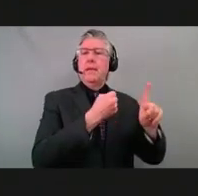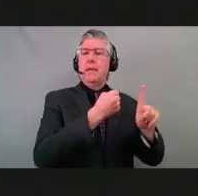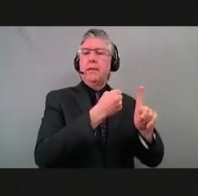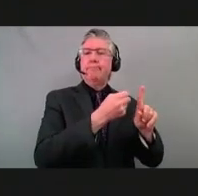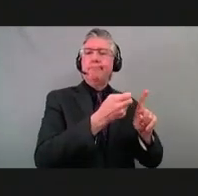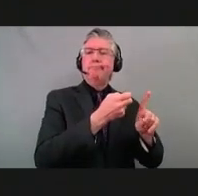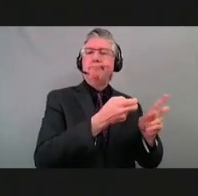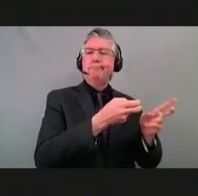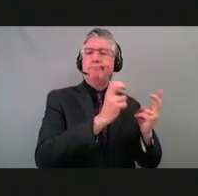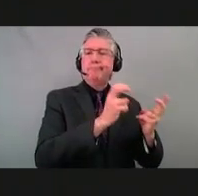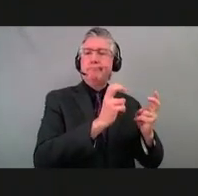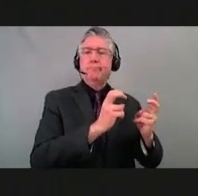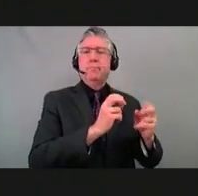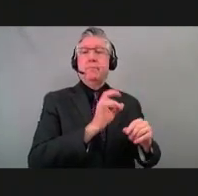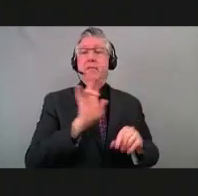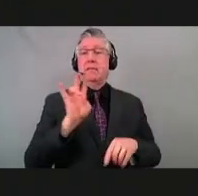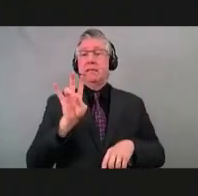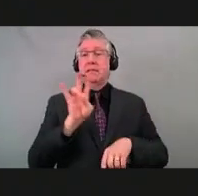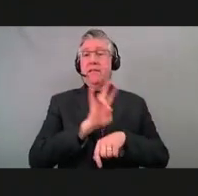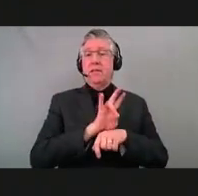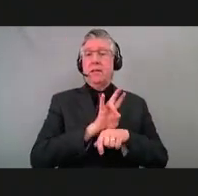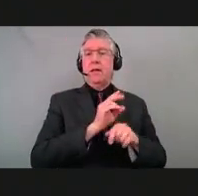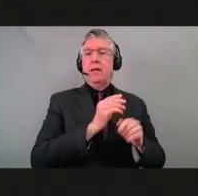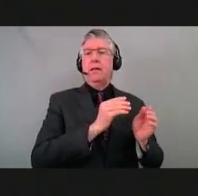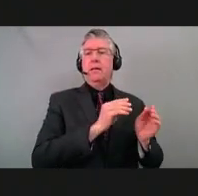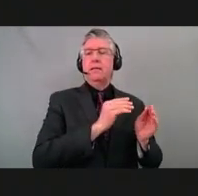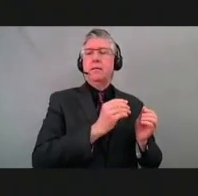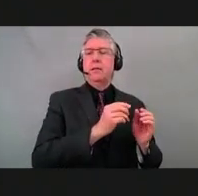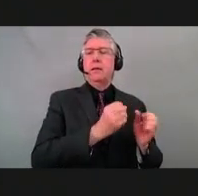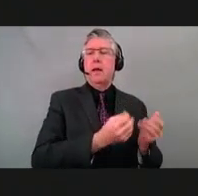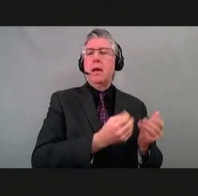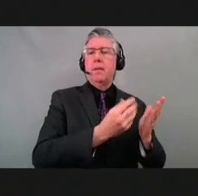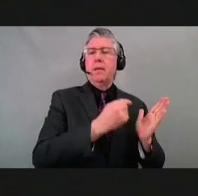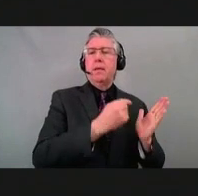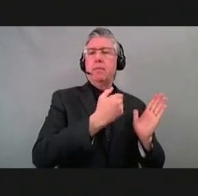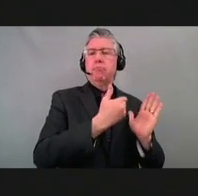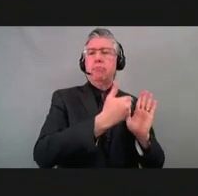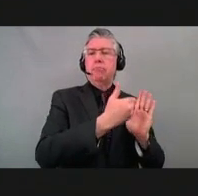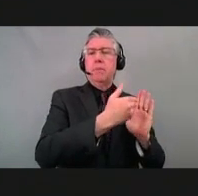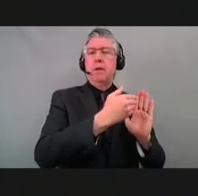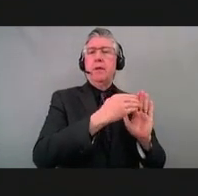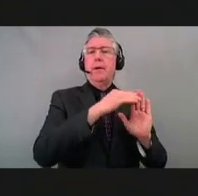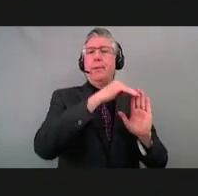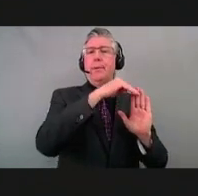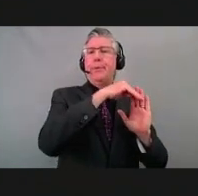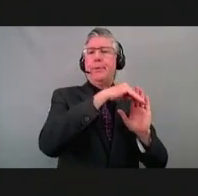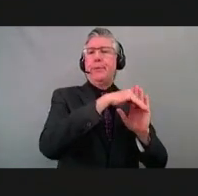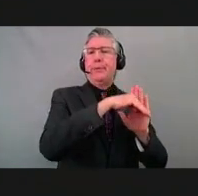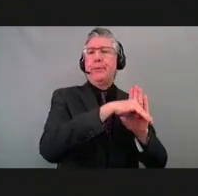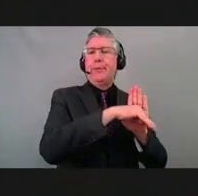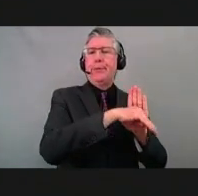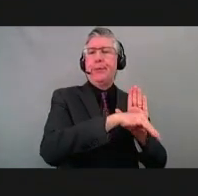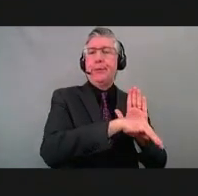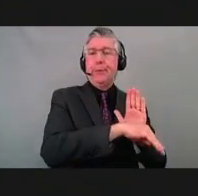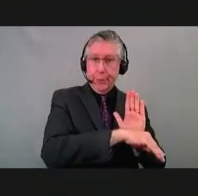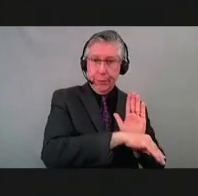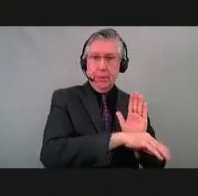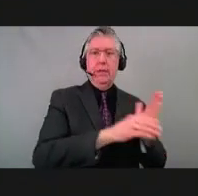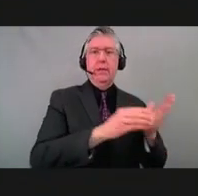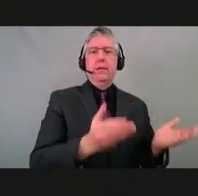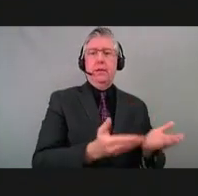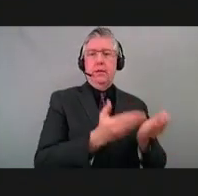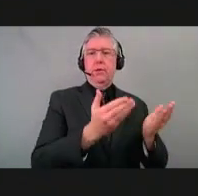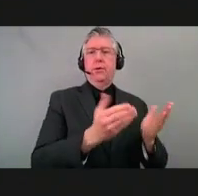seven-day moving average number of cases. We've really seen a really steep continued decline in the number of cases that we're seeing here in Colorado.